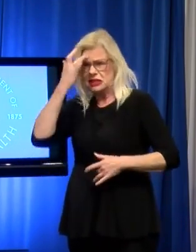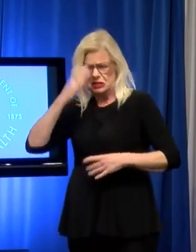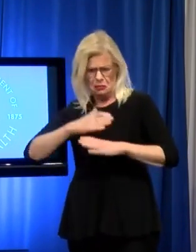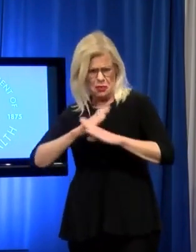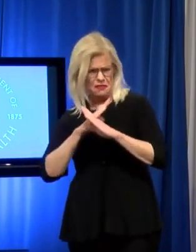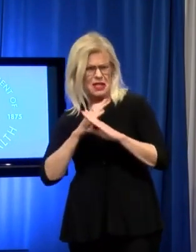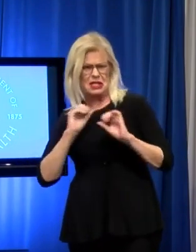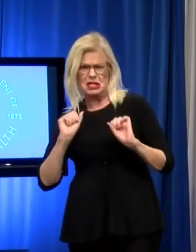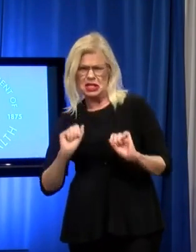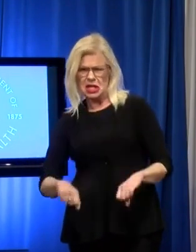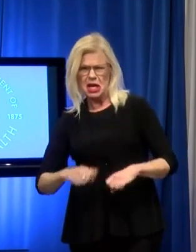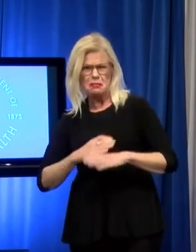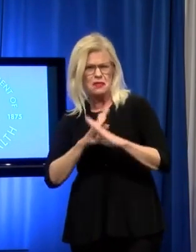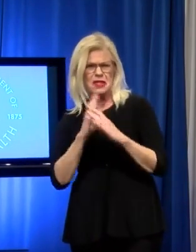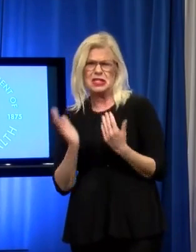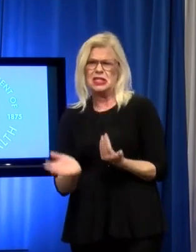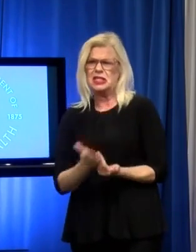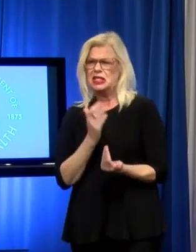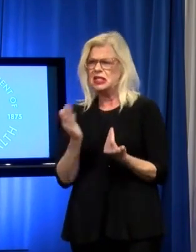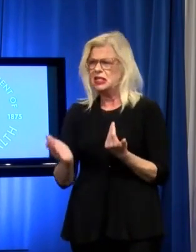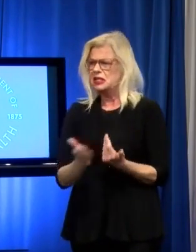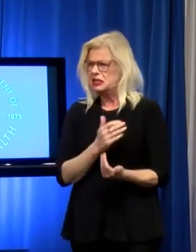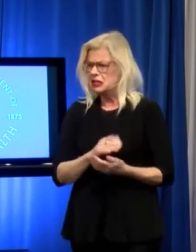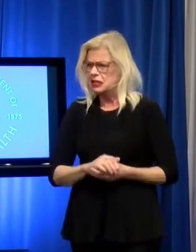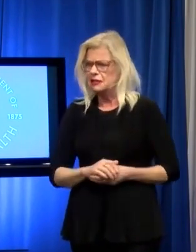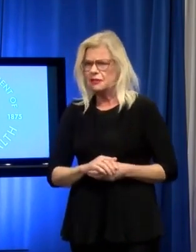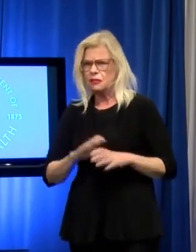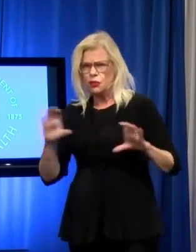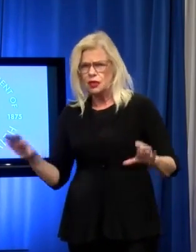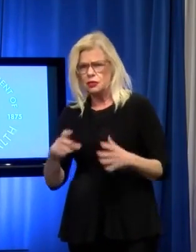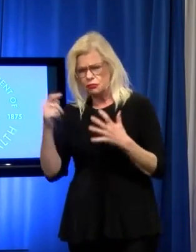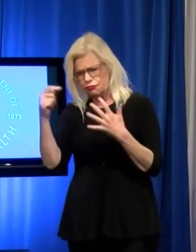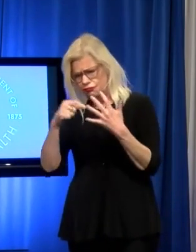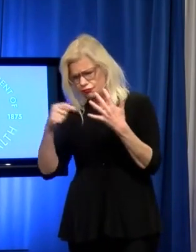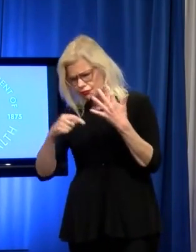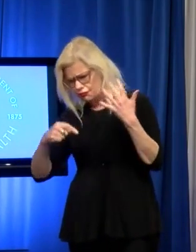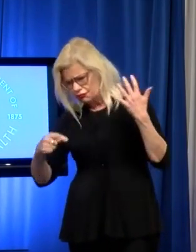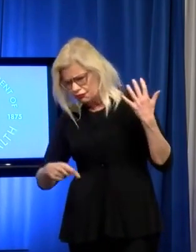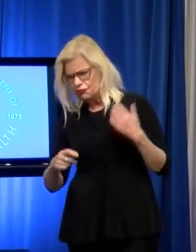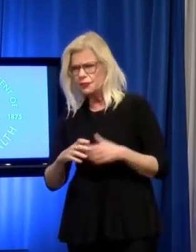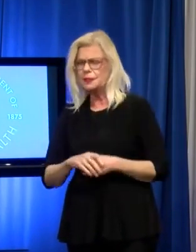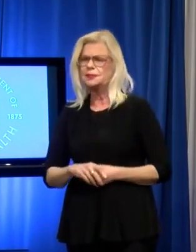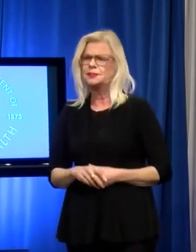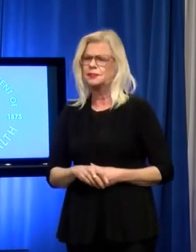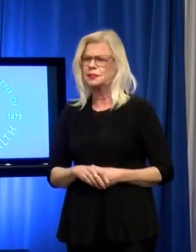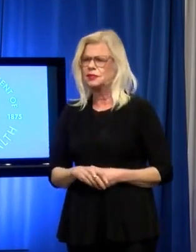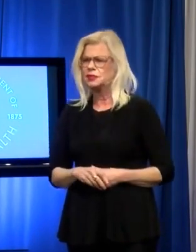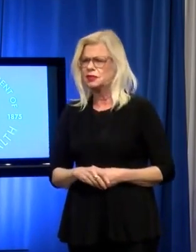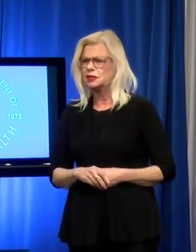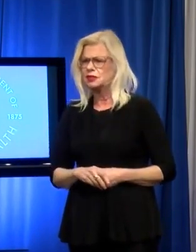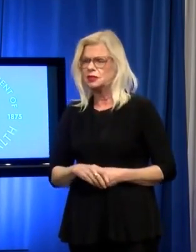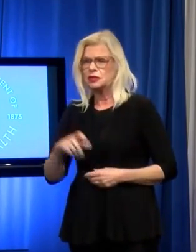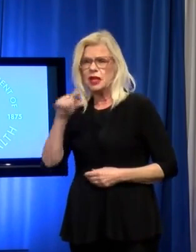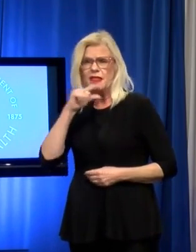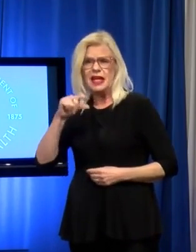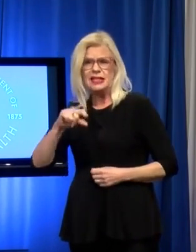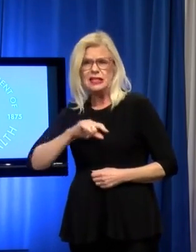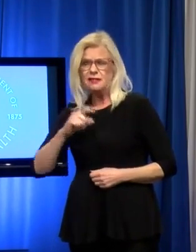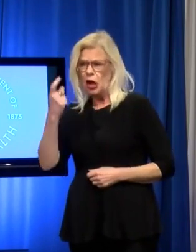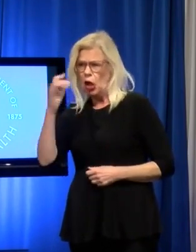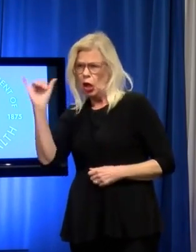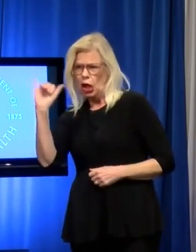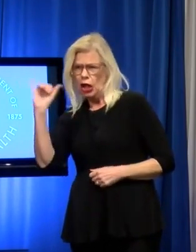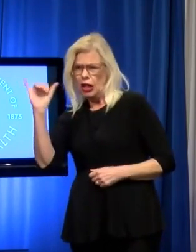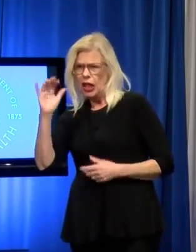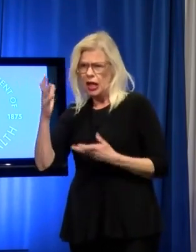so preventable if we can only do the things that we're supposed to do. What kind of Thanksgiving we have is going to go a long